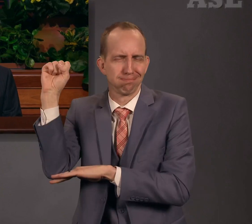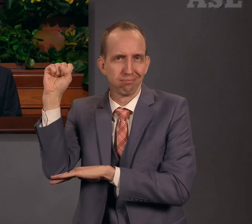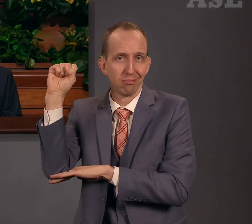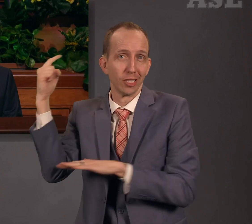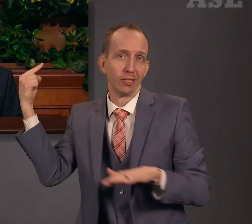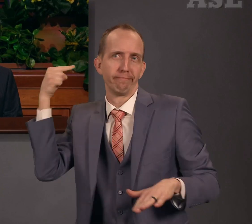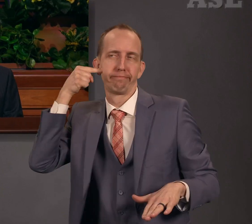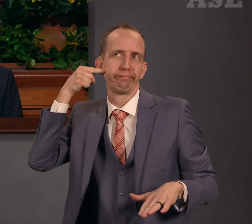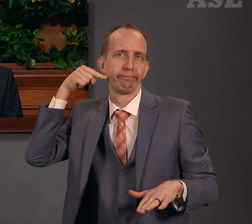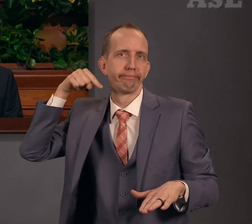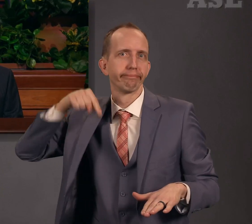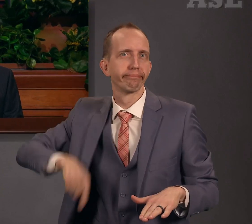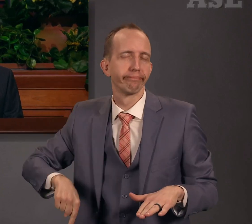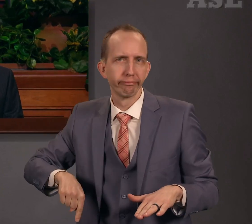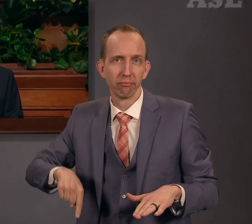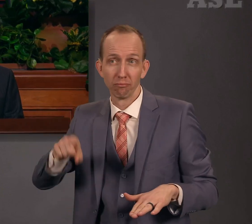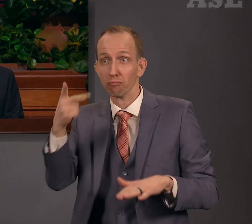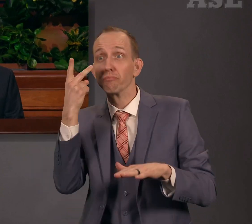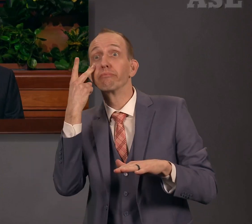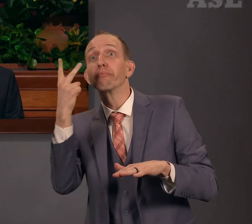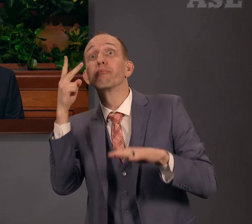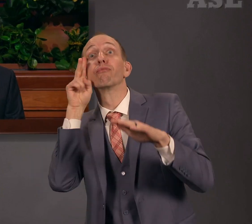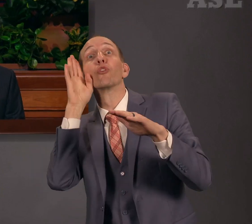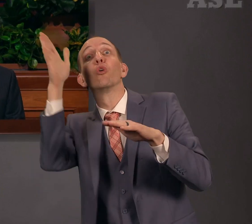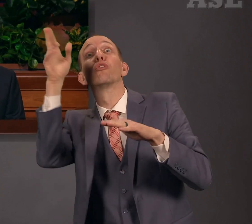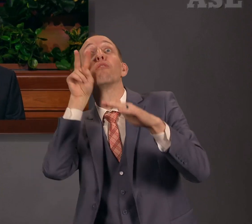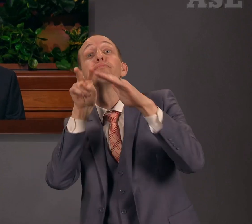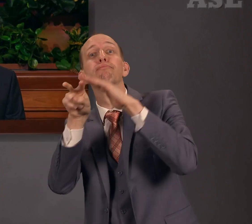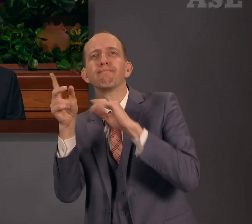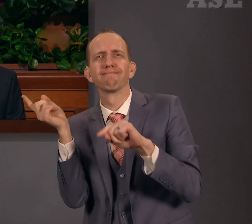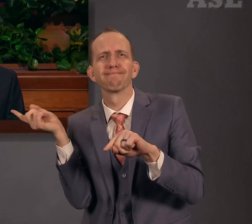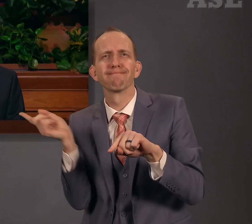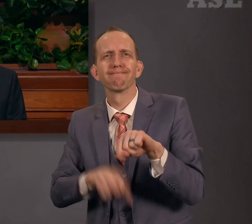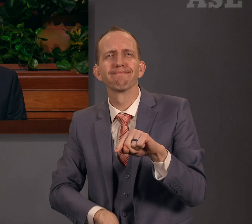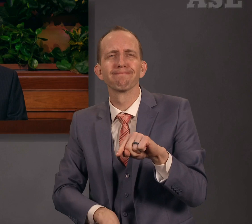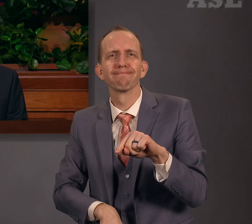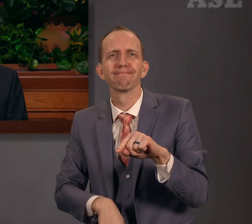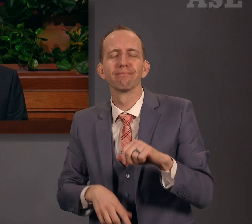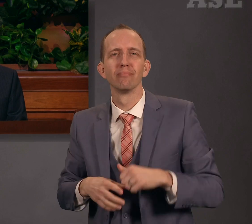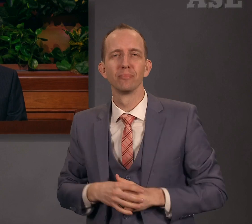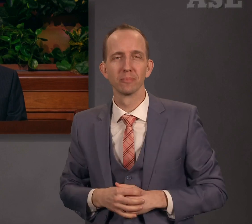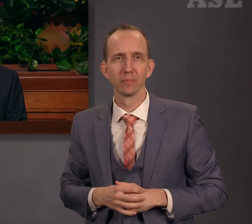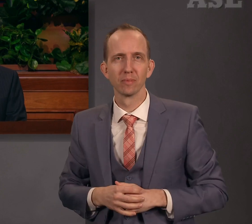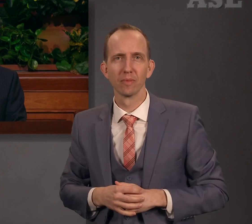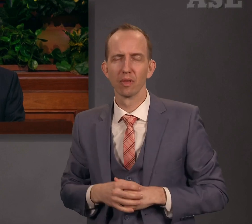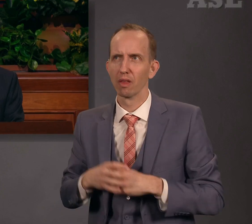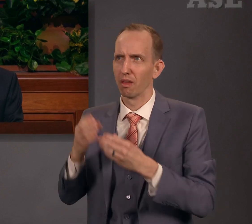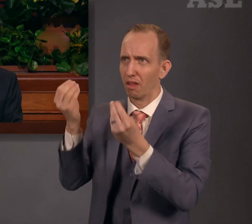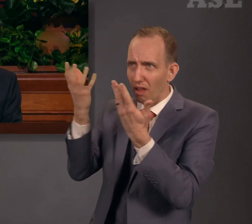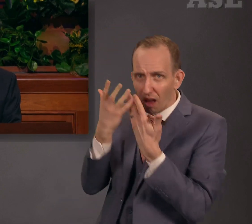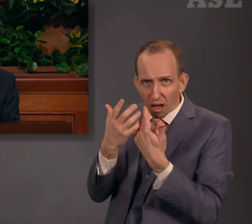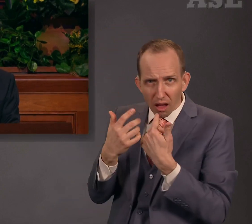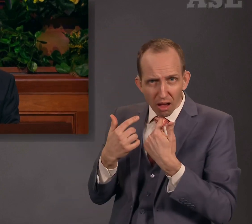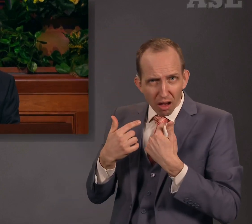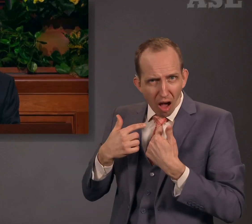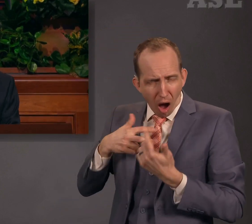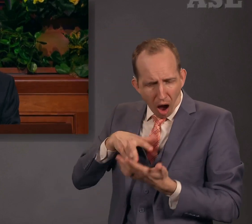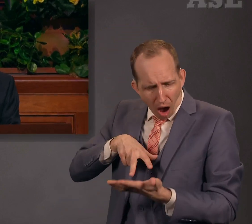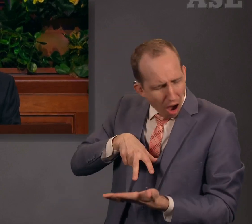hearing, and their eyes cannot see afar off. And when Enoch had heard these words, he bowed himself